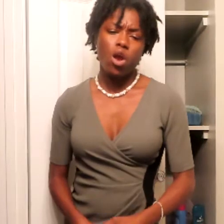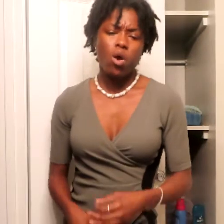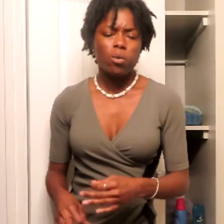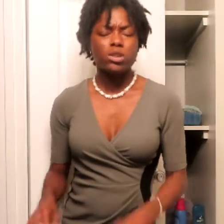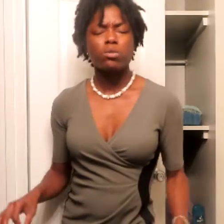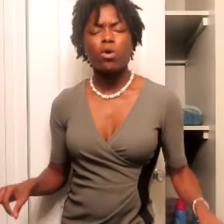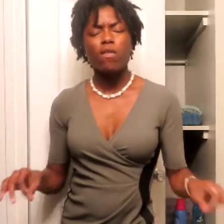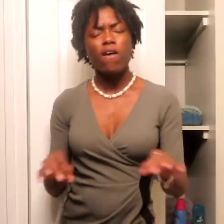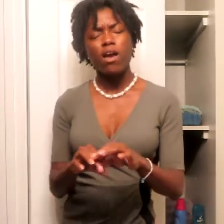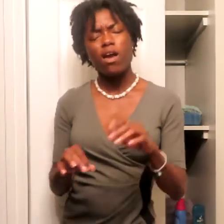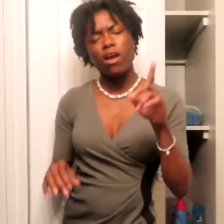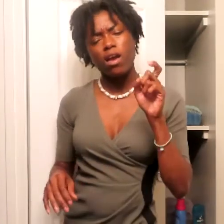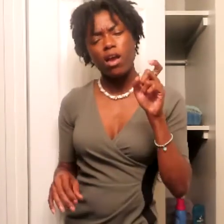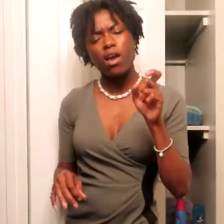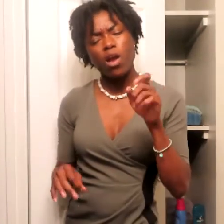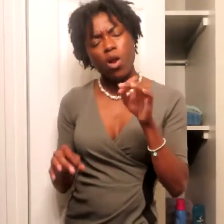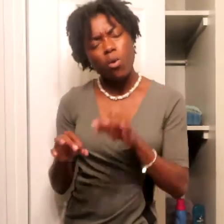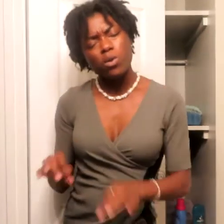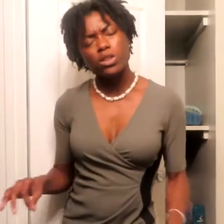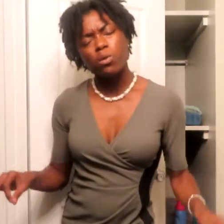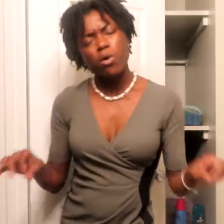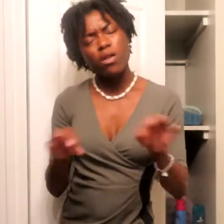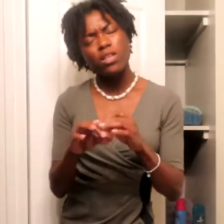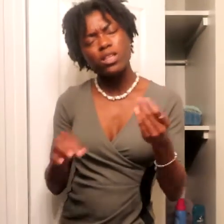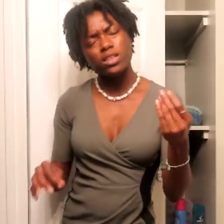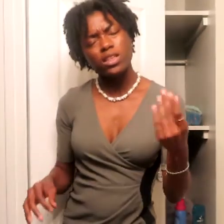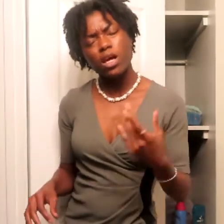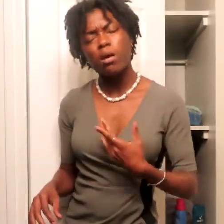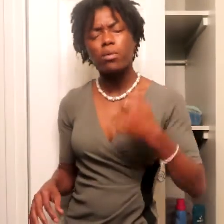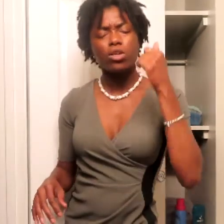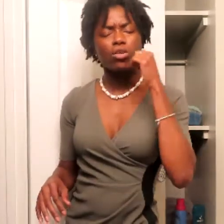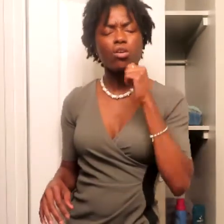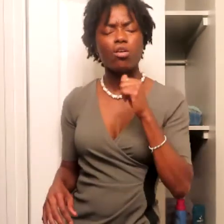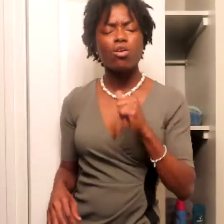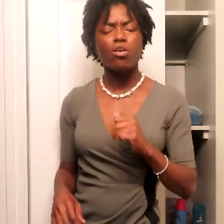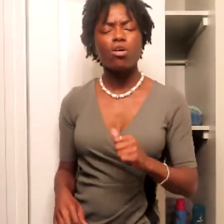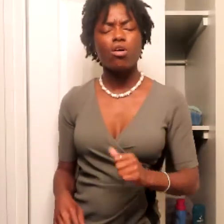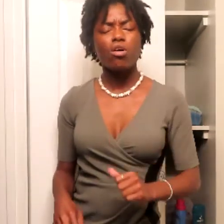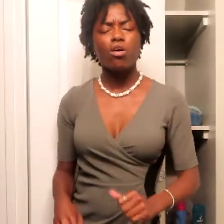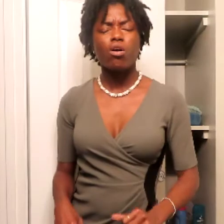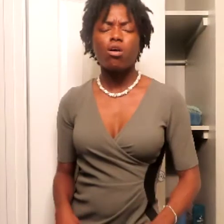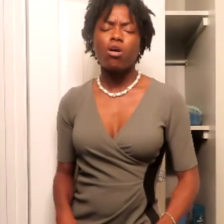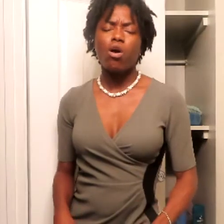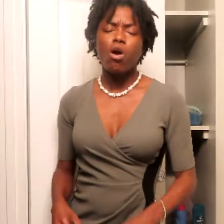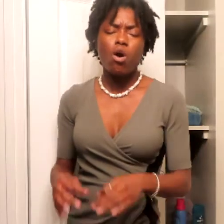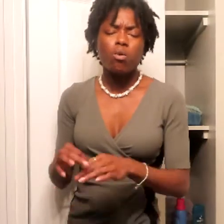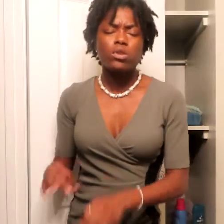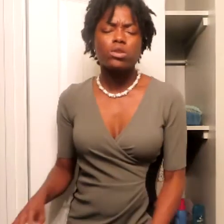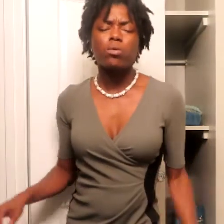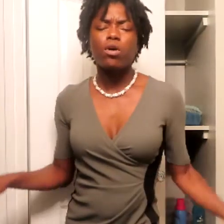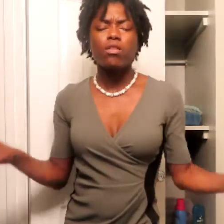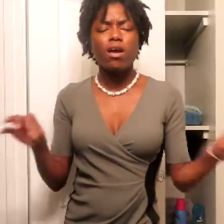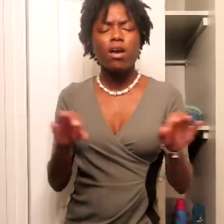Was it worth it? Was it worth it? Tell me, girl Was it worth it?